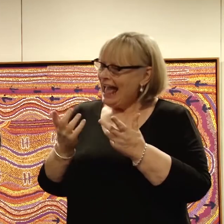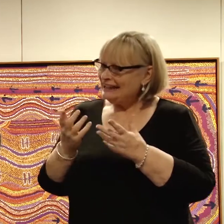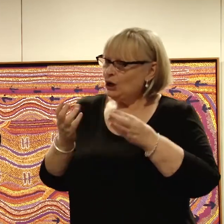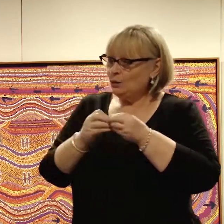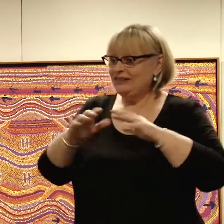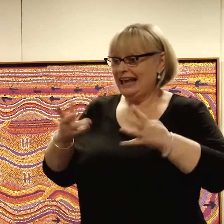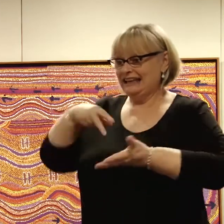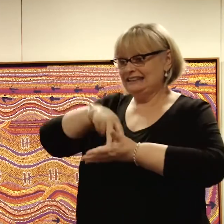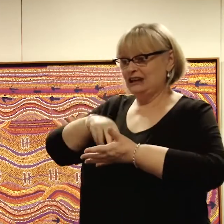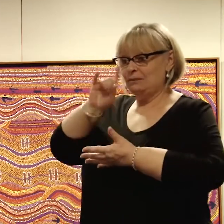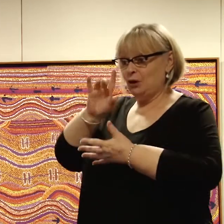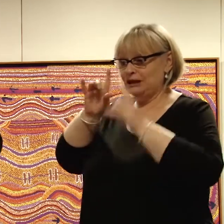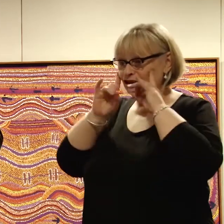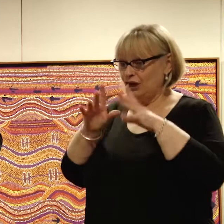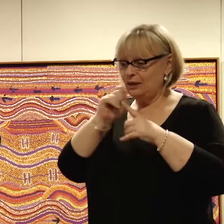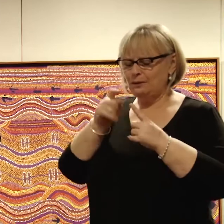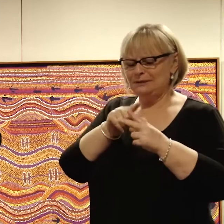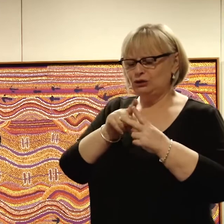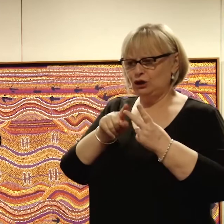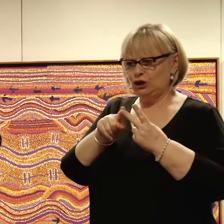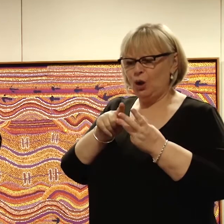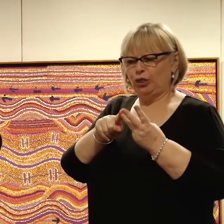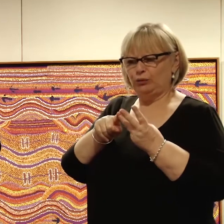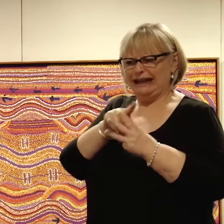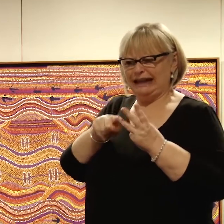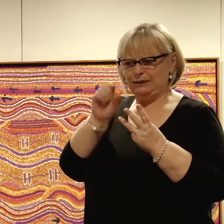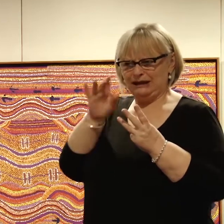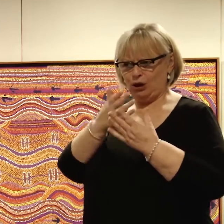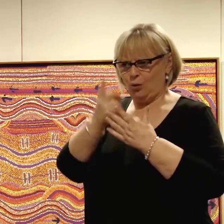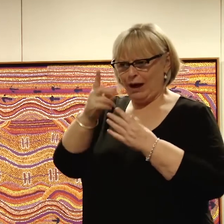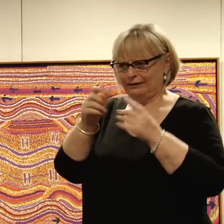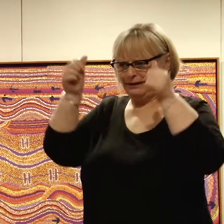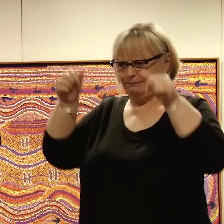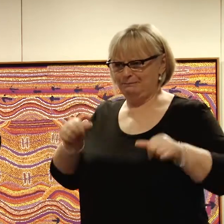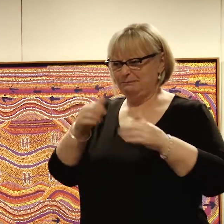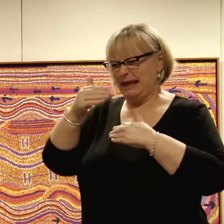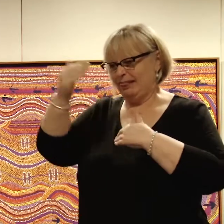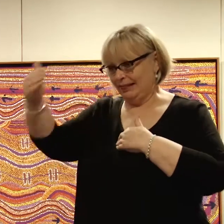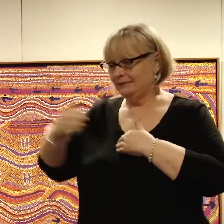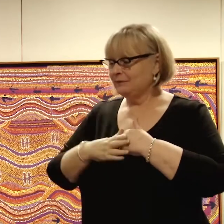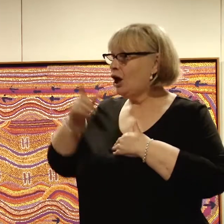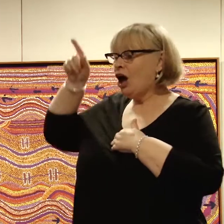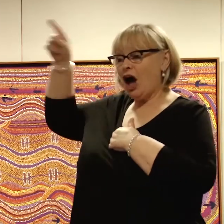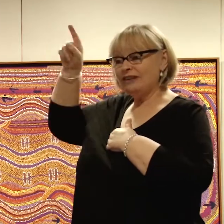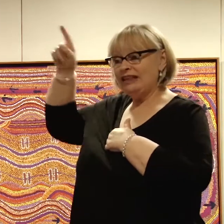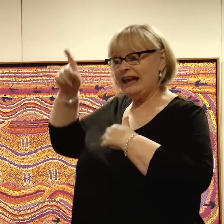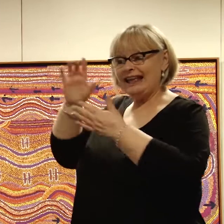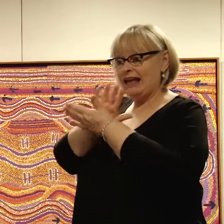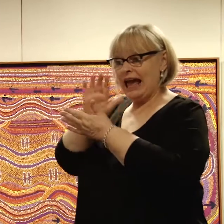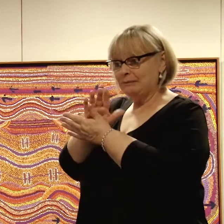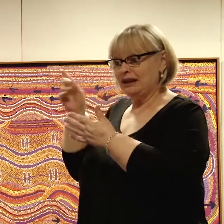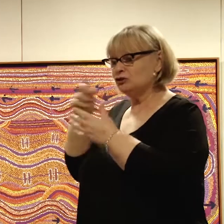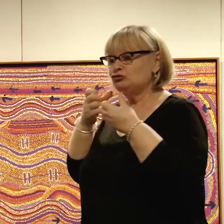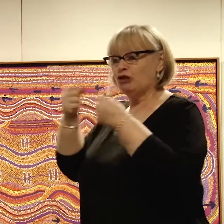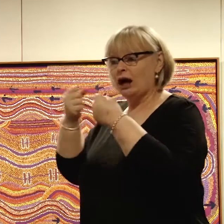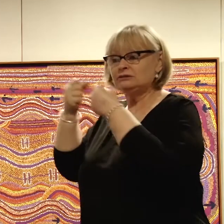any stand-up comedy show, there will always be two or three comedians on the bill. But unlike overseas where fellow comedians were happy to give me a ride from town